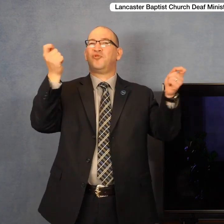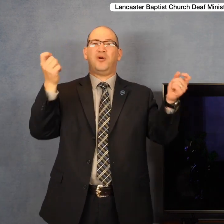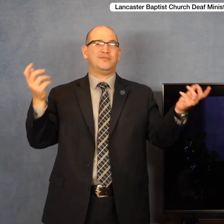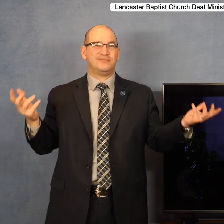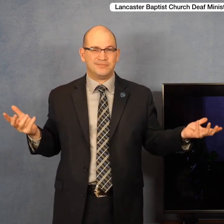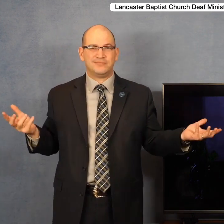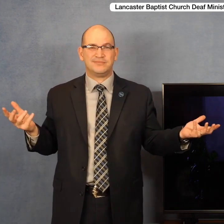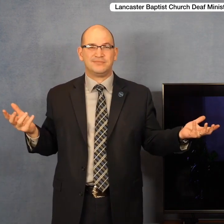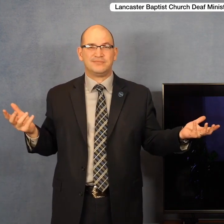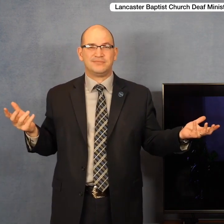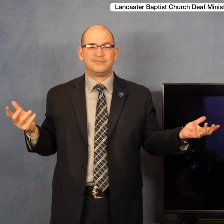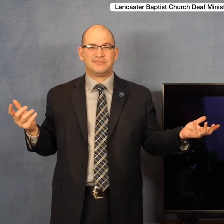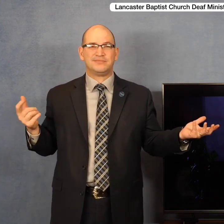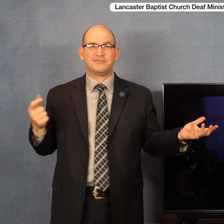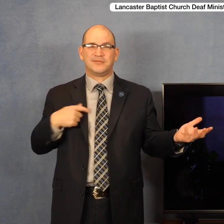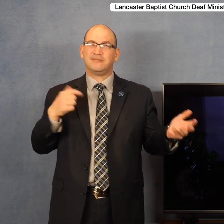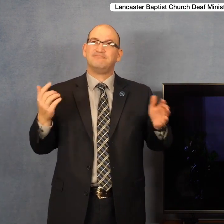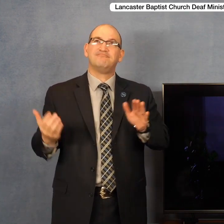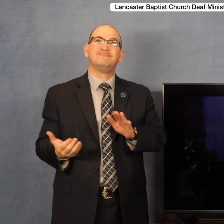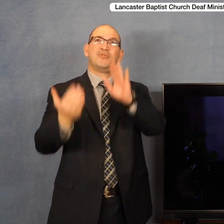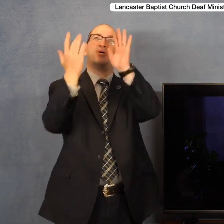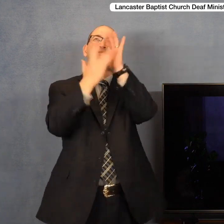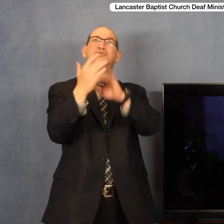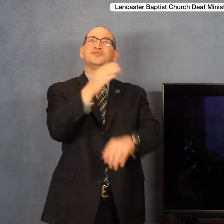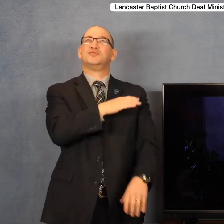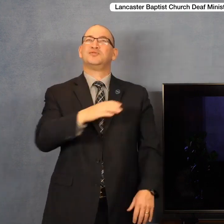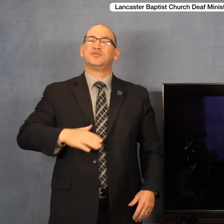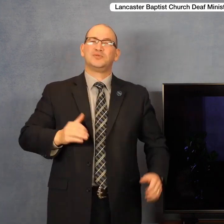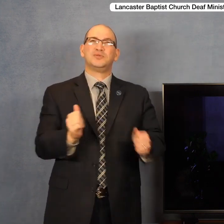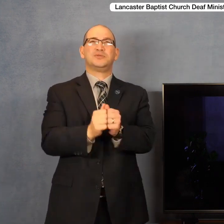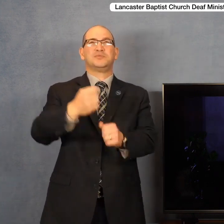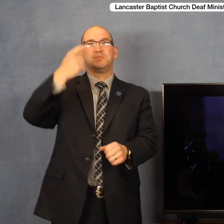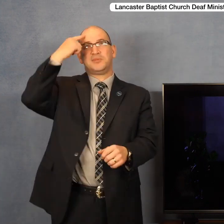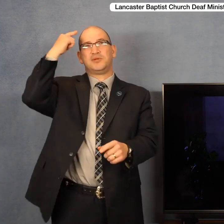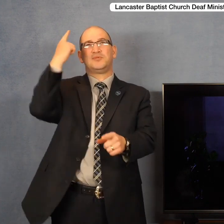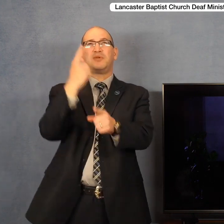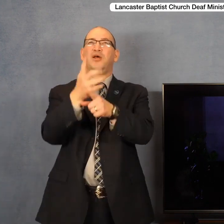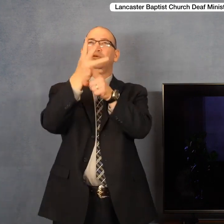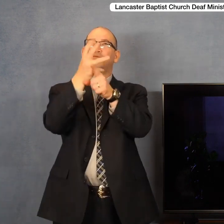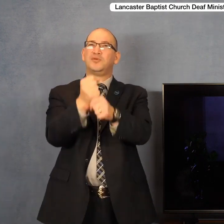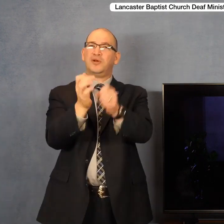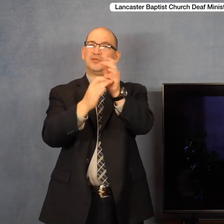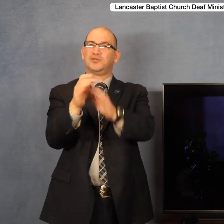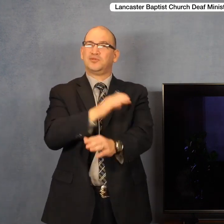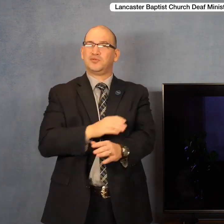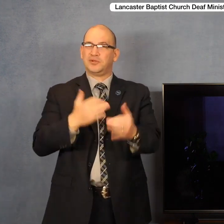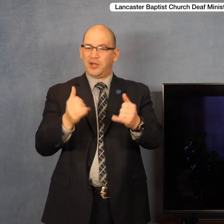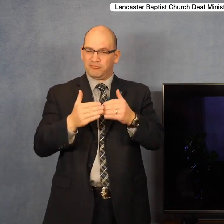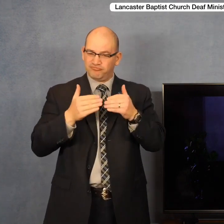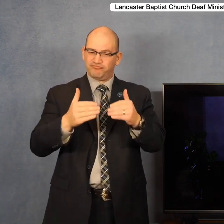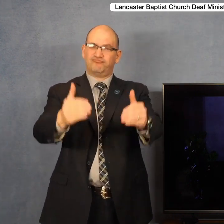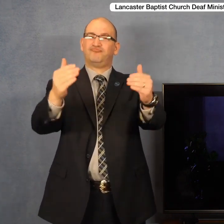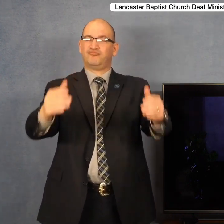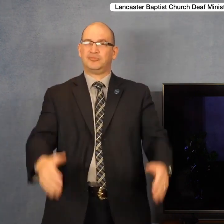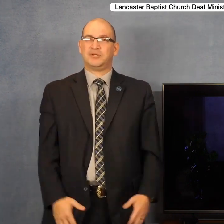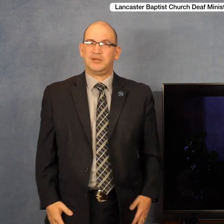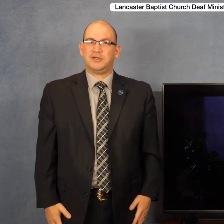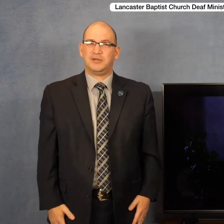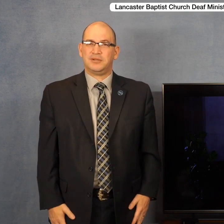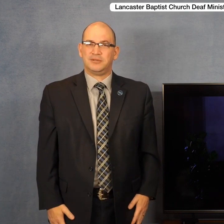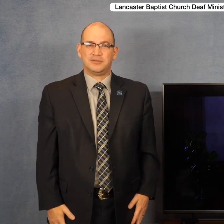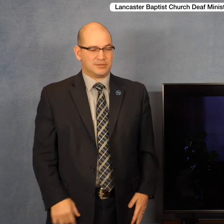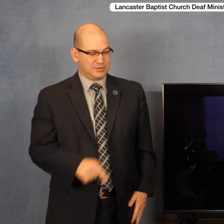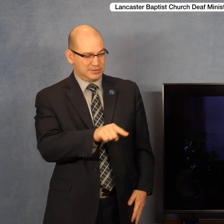And I'm seated at the feet of Jesus in my right mind, trusting him through this time. And so his